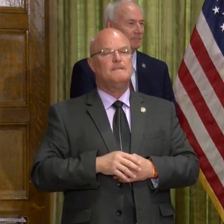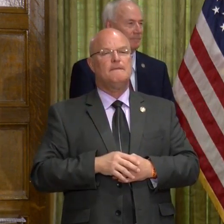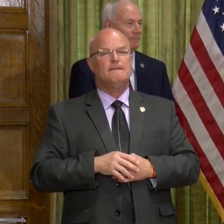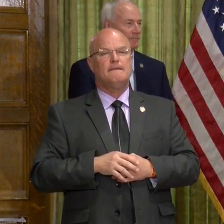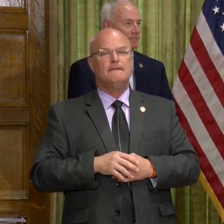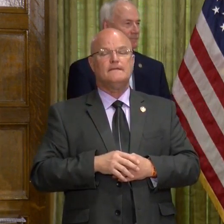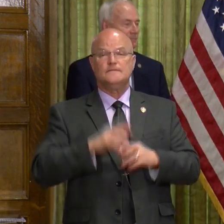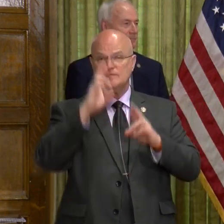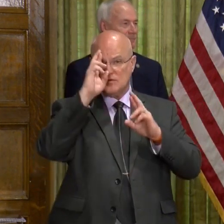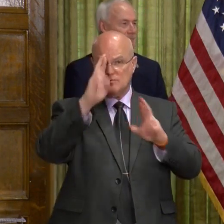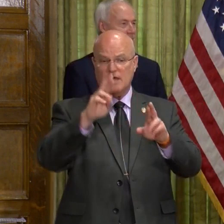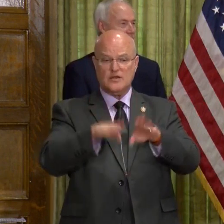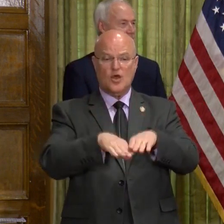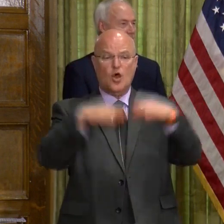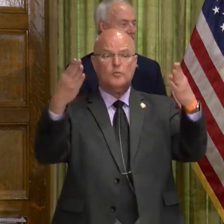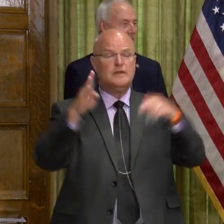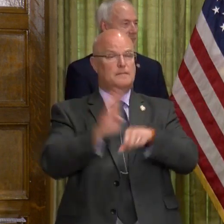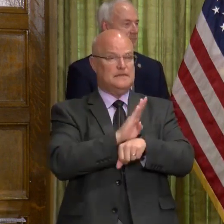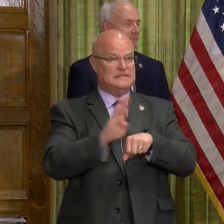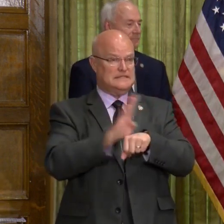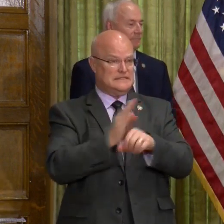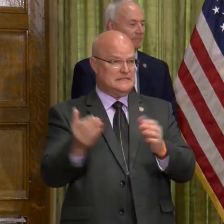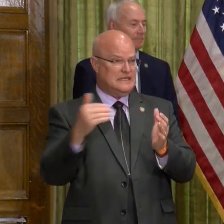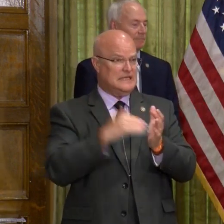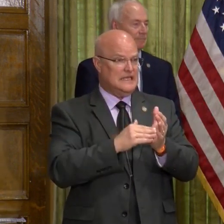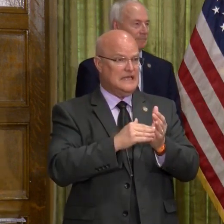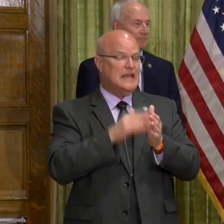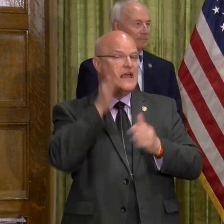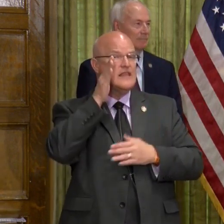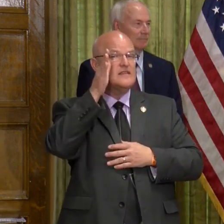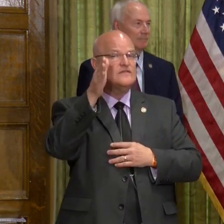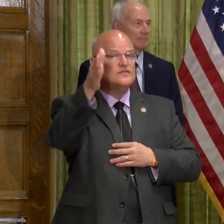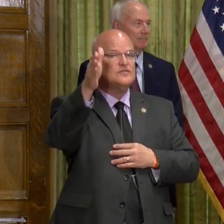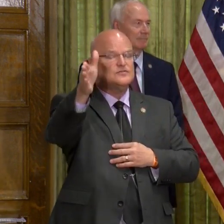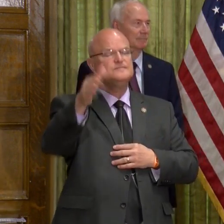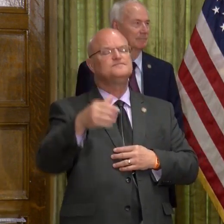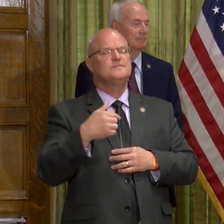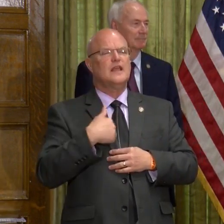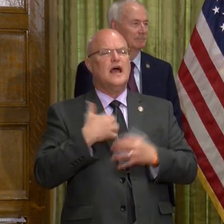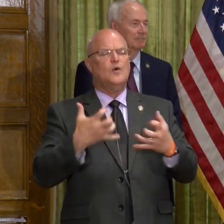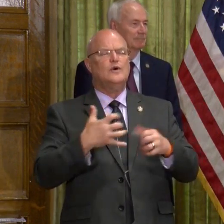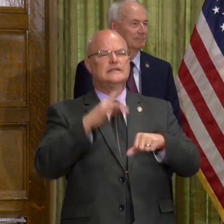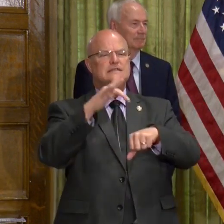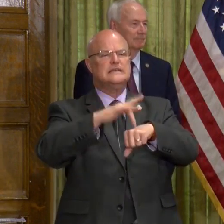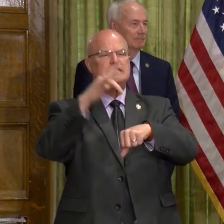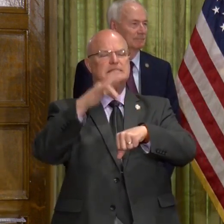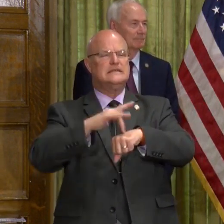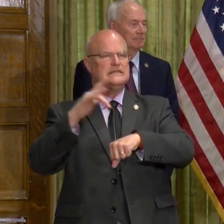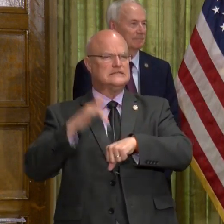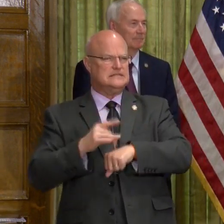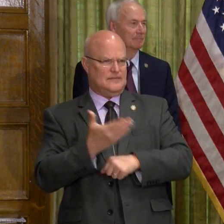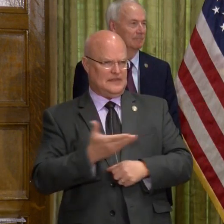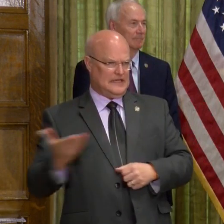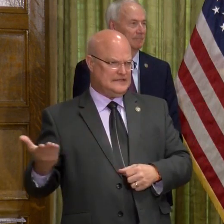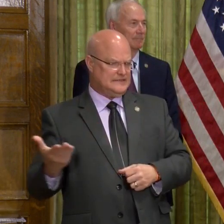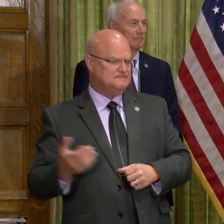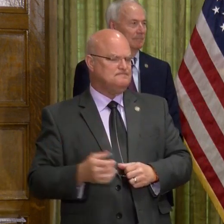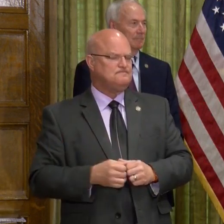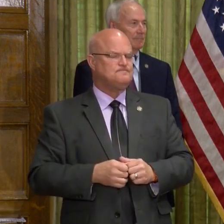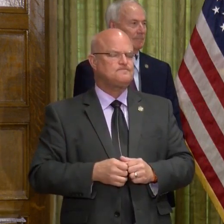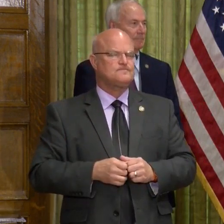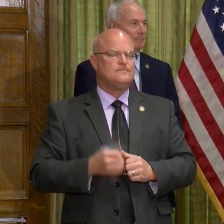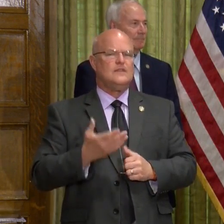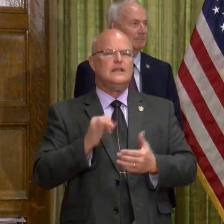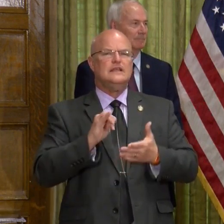With respect to reopening business and the road ahead, I just wanted to highlight a couple of thoughts that have